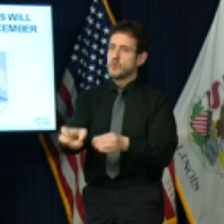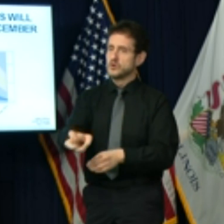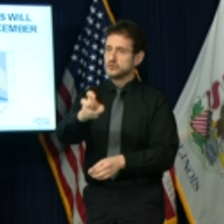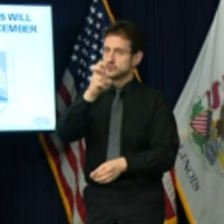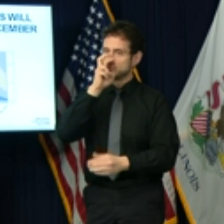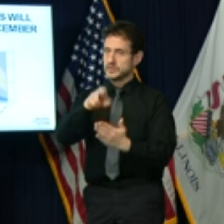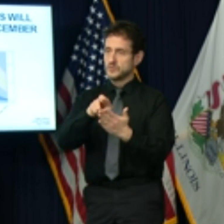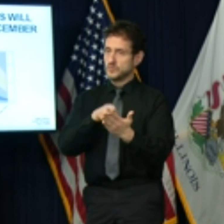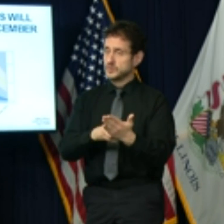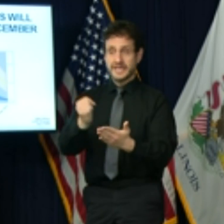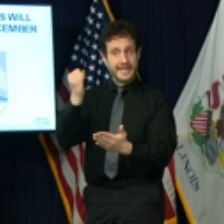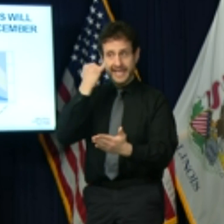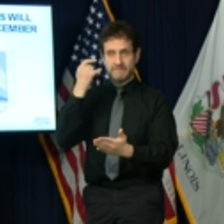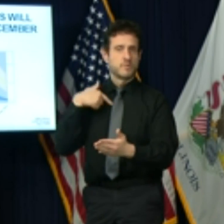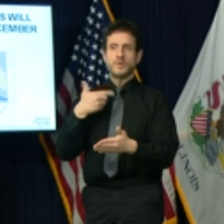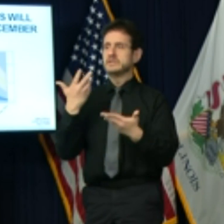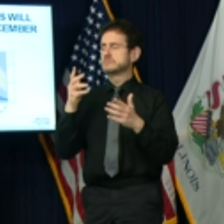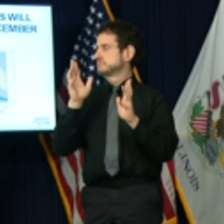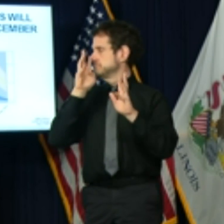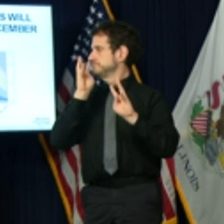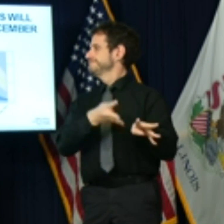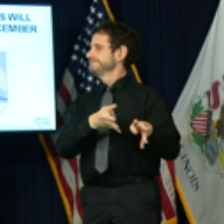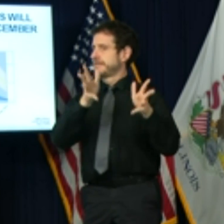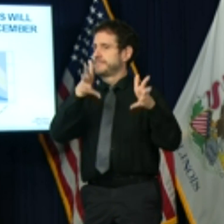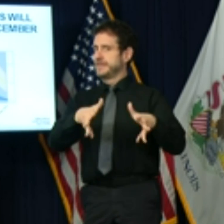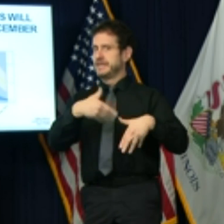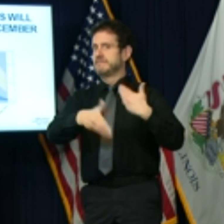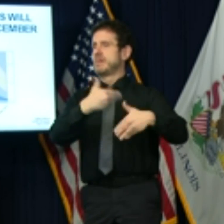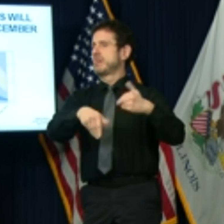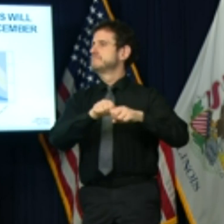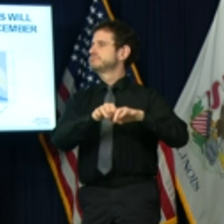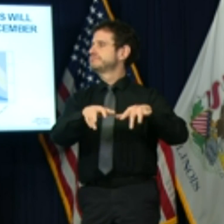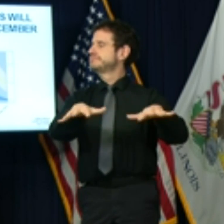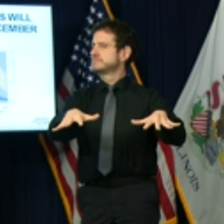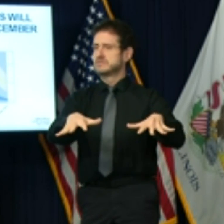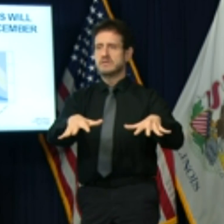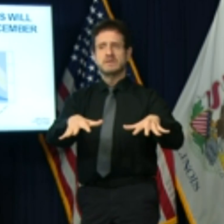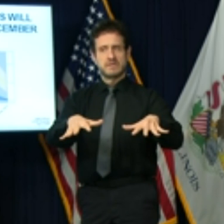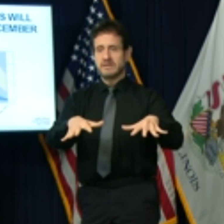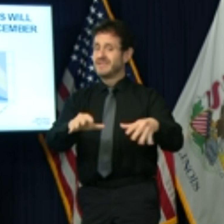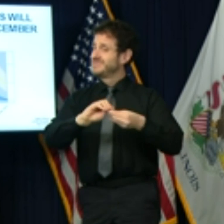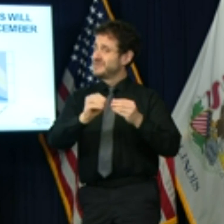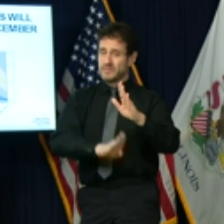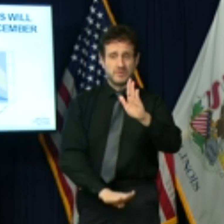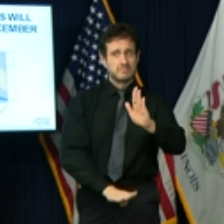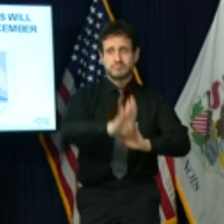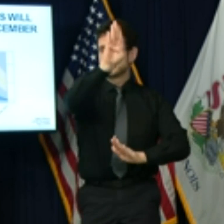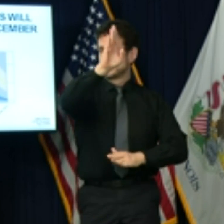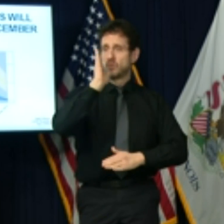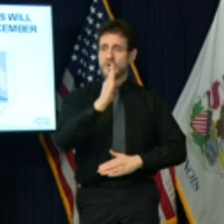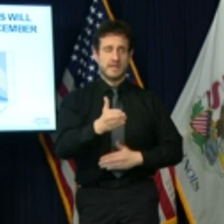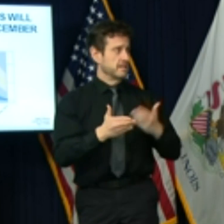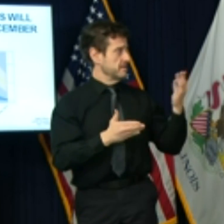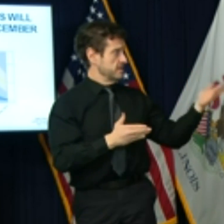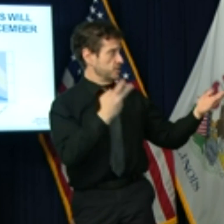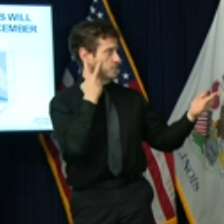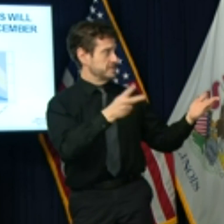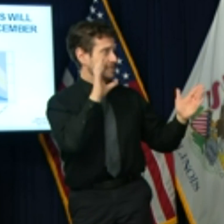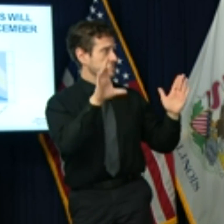epidemic from now through September will continue to escalate as pictured here.